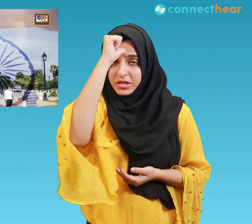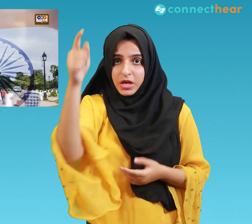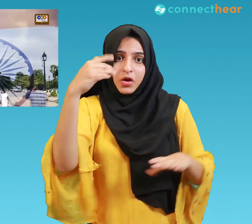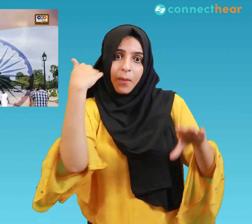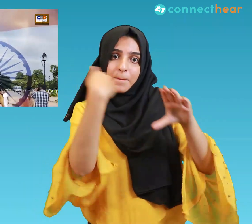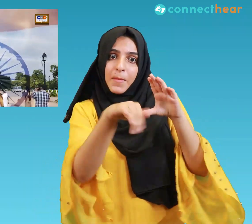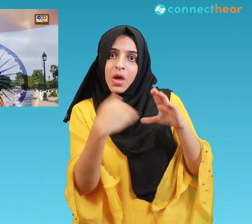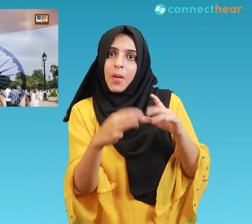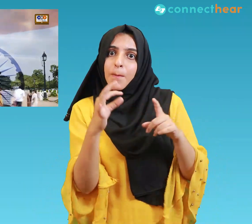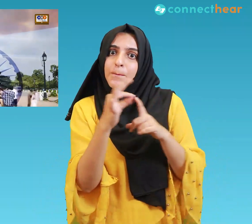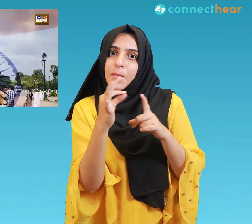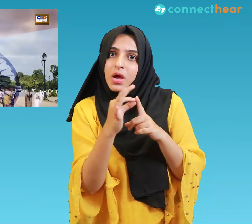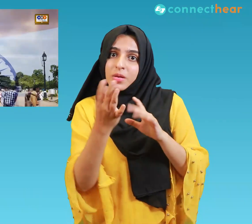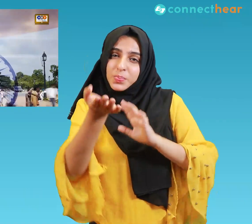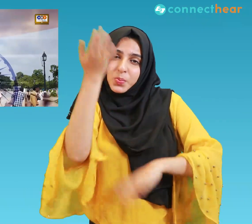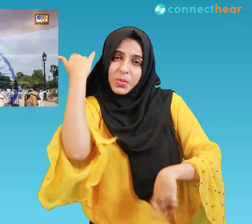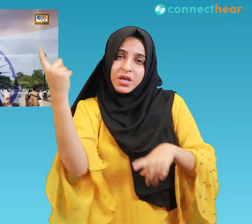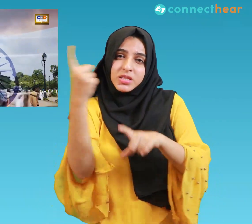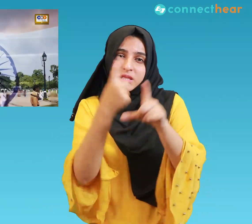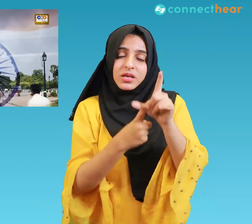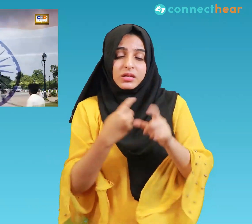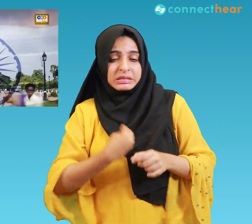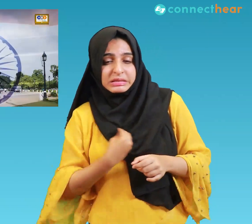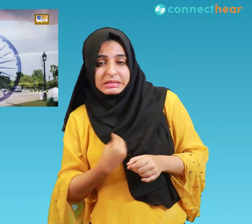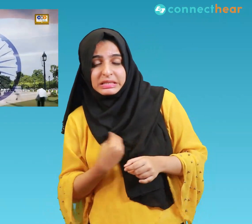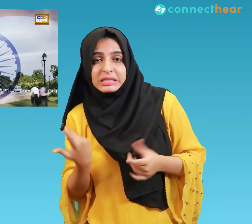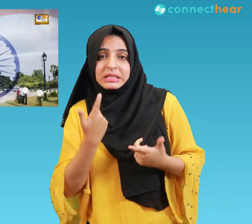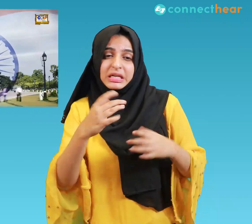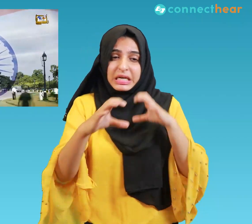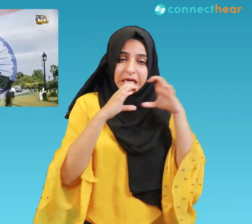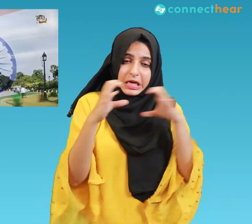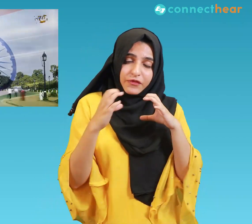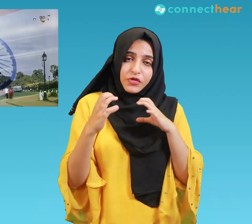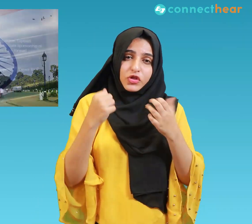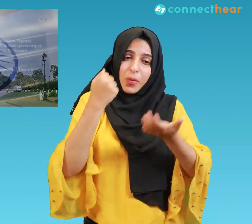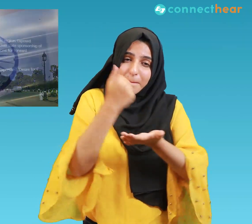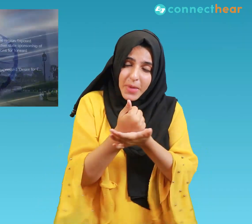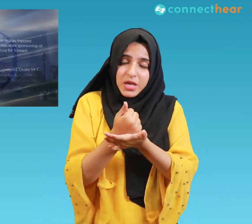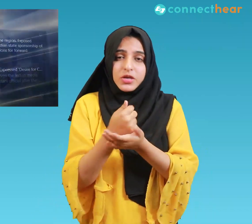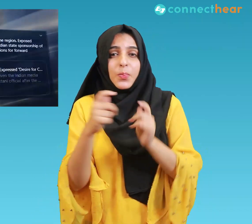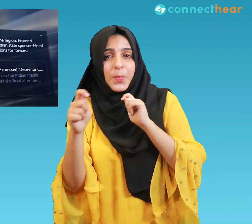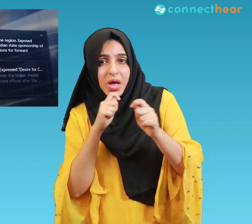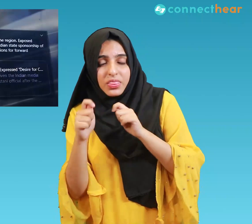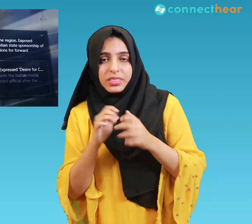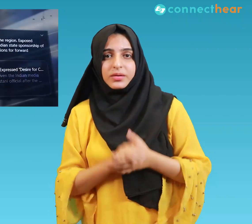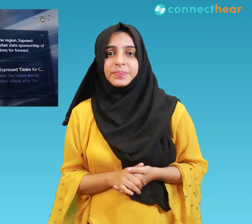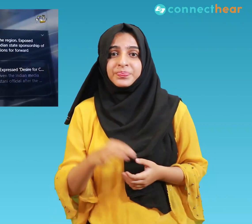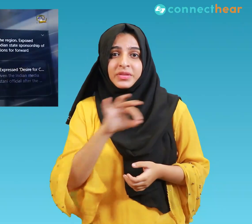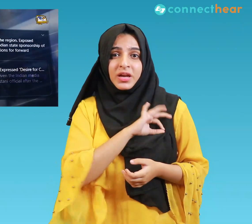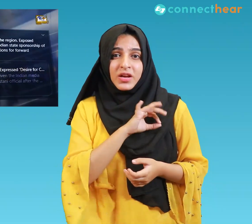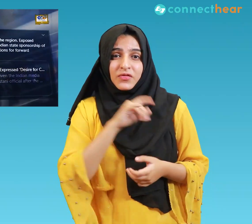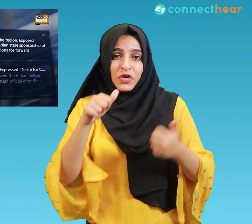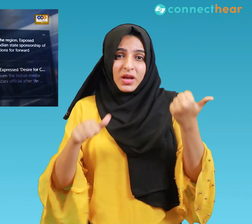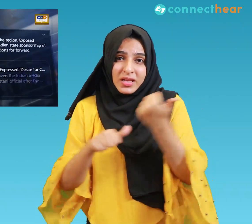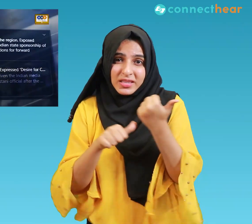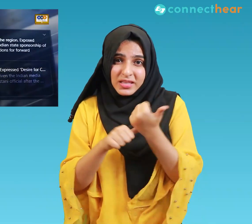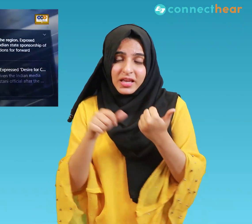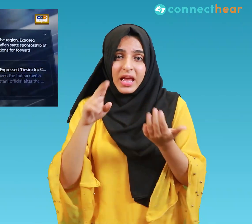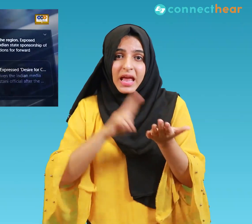Pakistan over the past year expressing a desire for conversation. Prime Minister Imran Khan's advisor on national security and